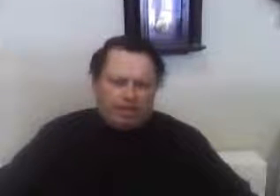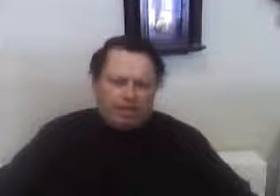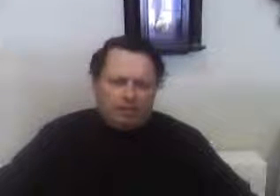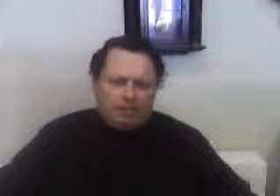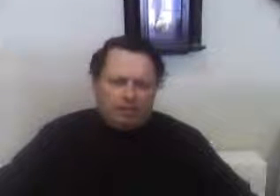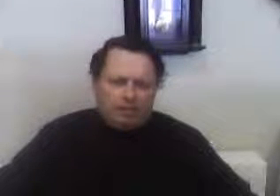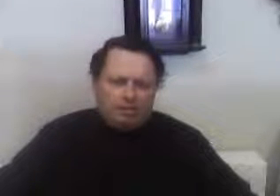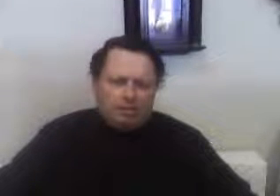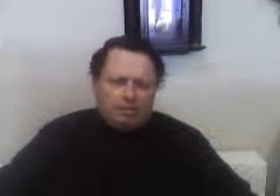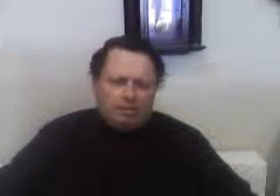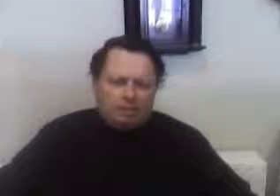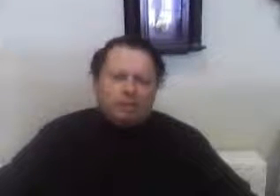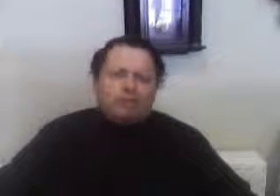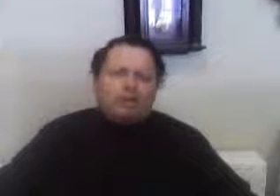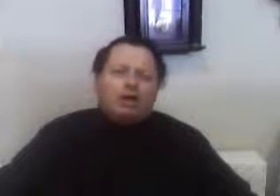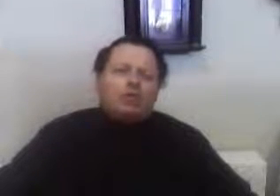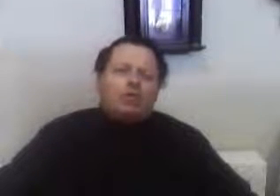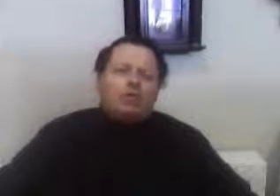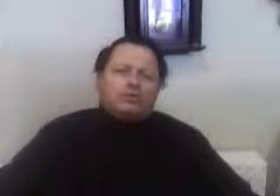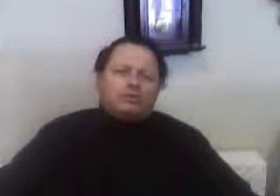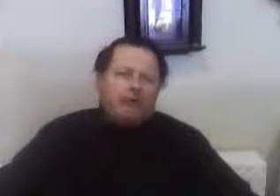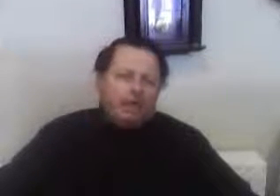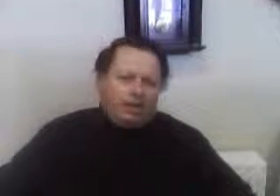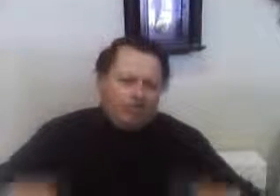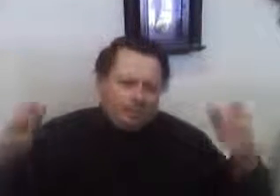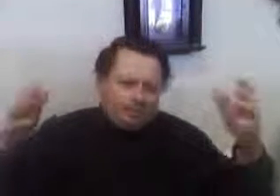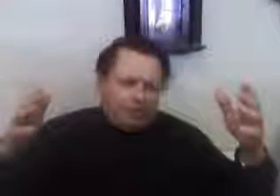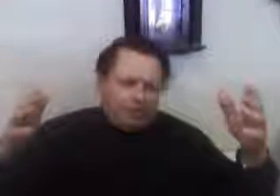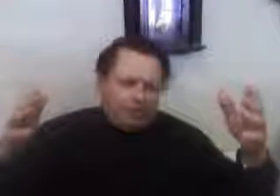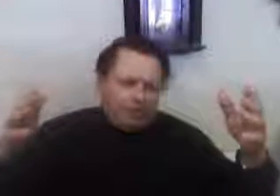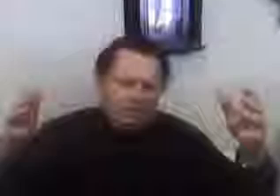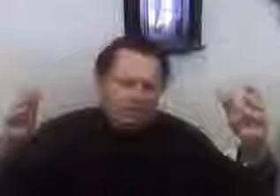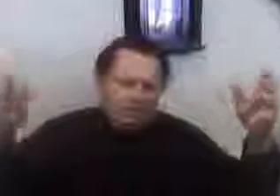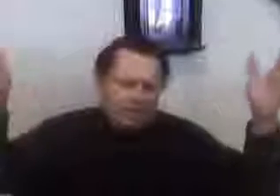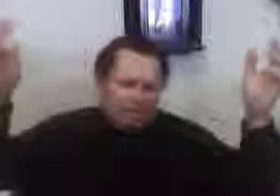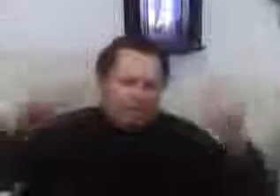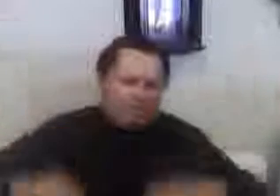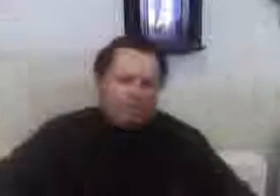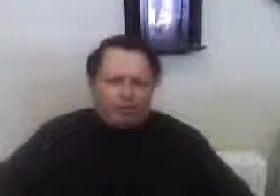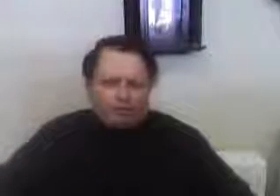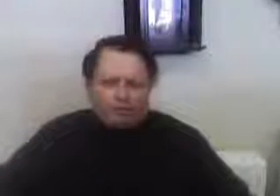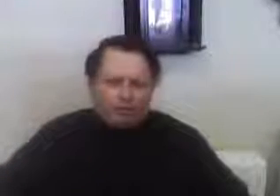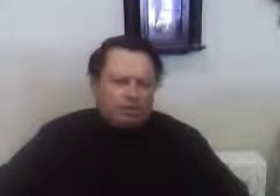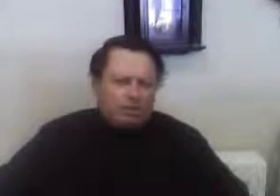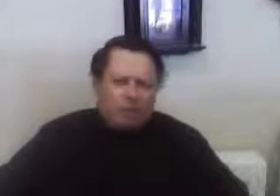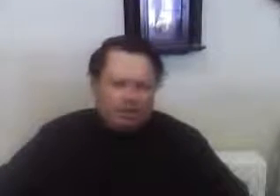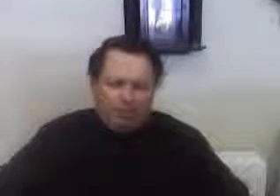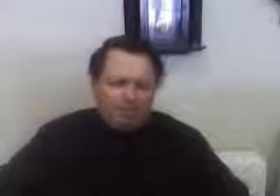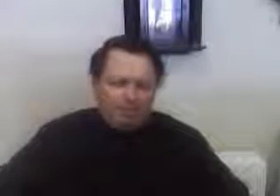the CEOs and vice presidents and corporations are making.